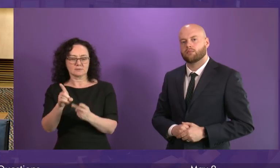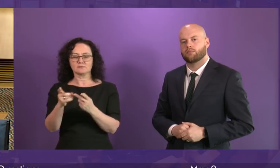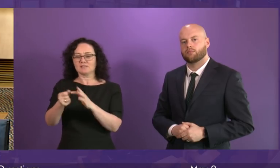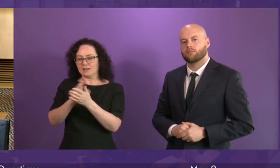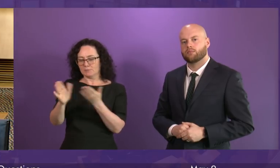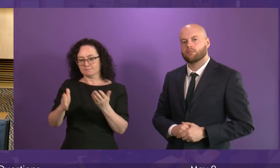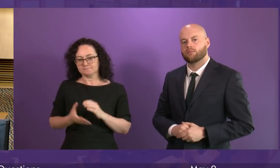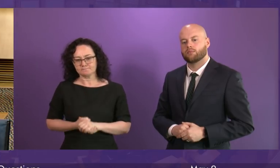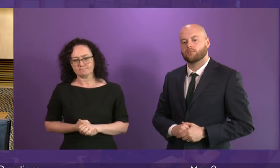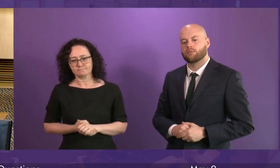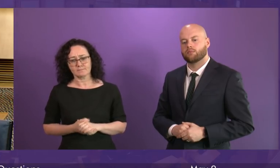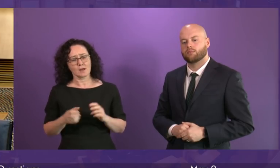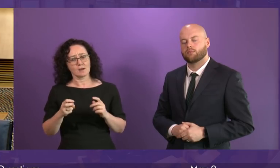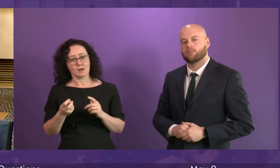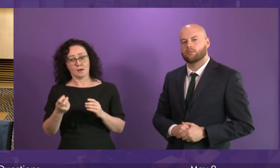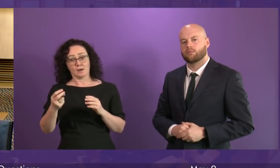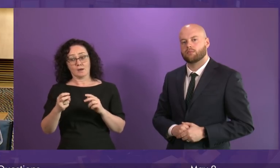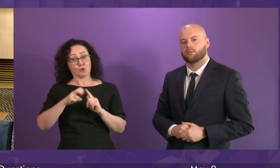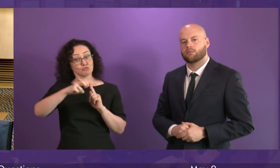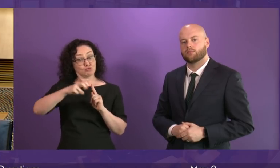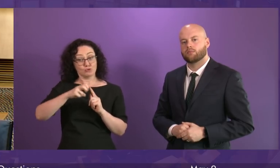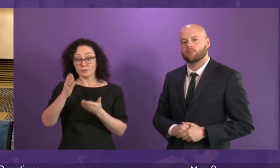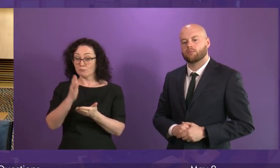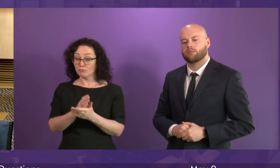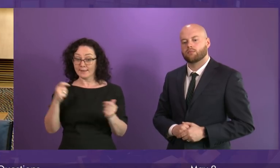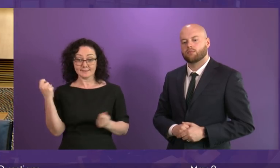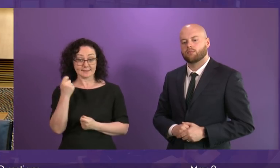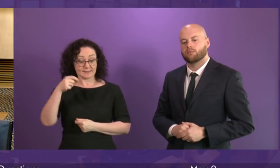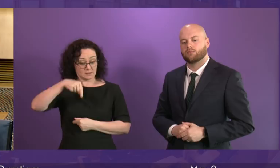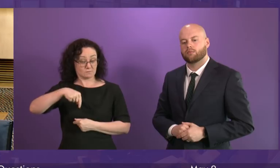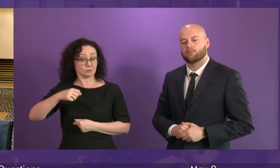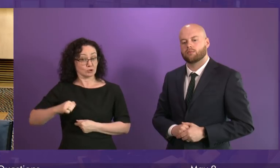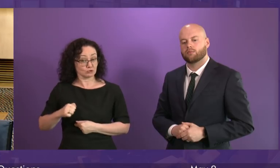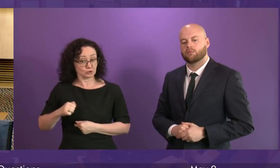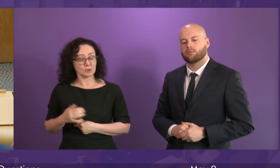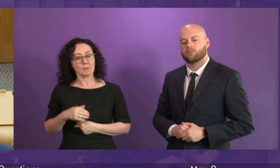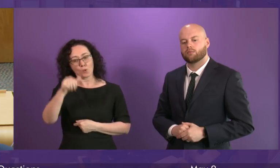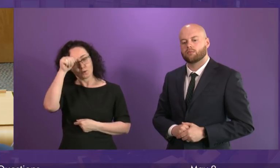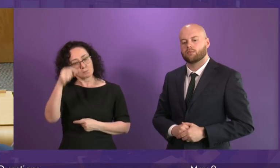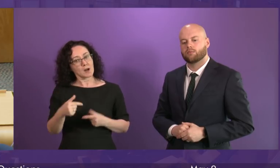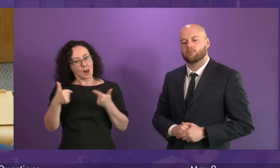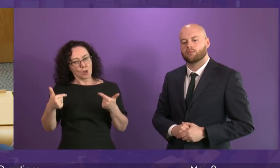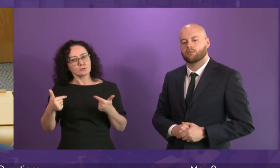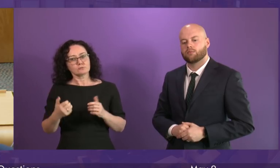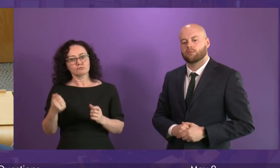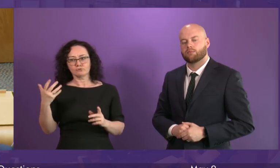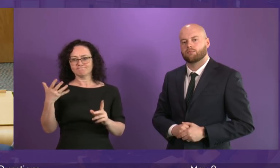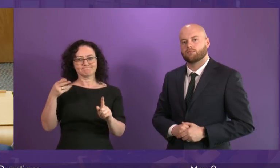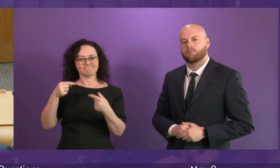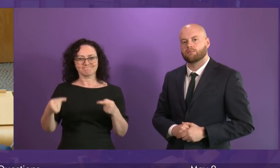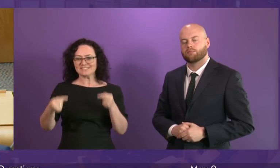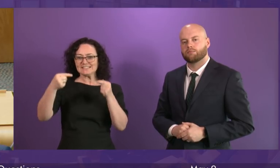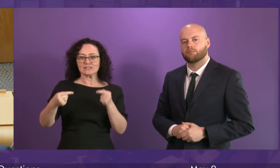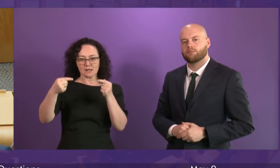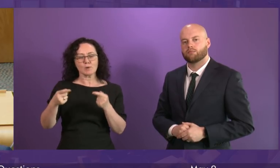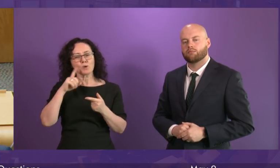a real area of success in recent years. We know they face a number of challenges and we will work very closely and will continue to work very closely